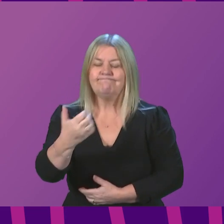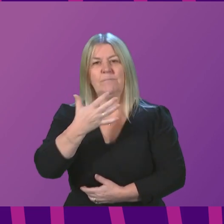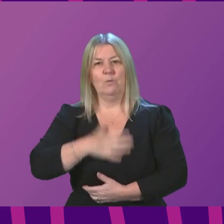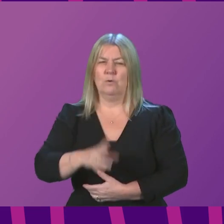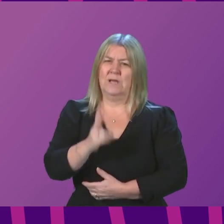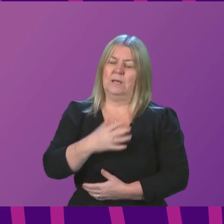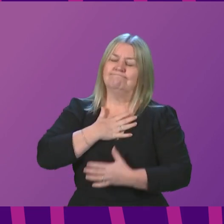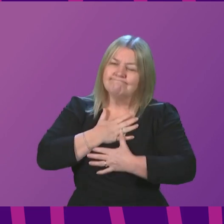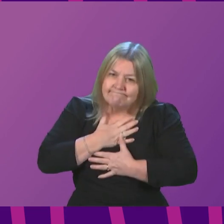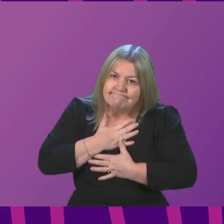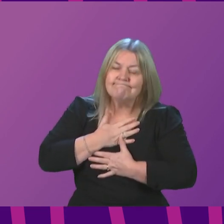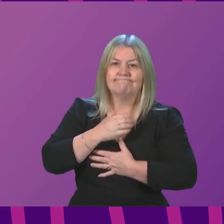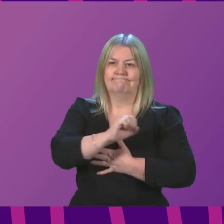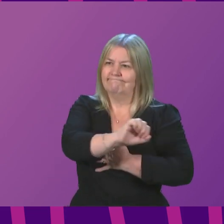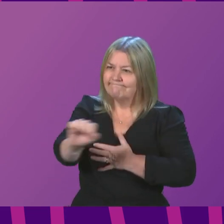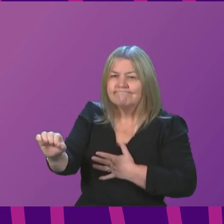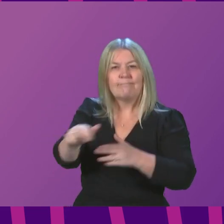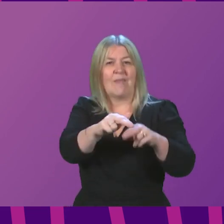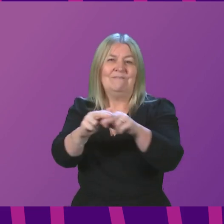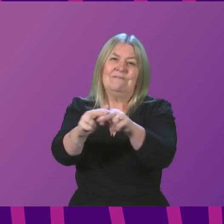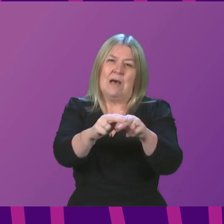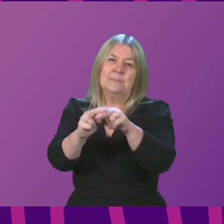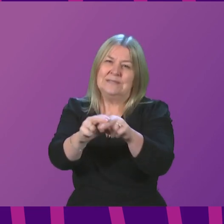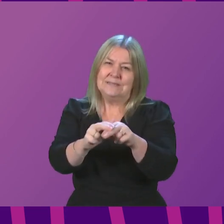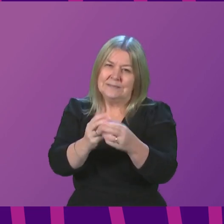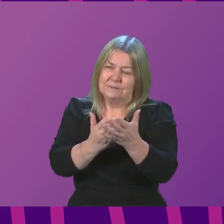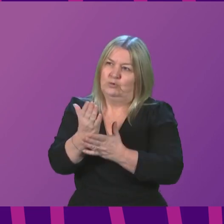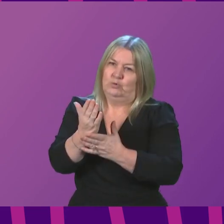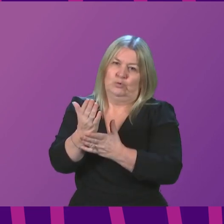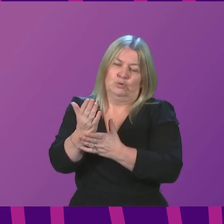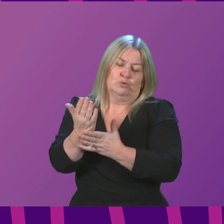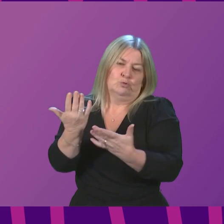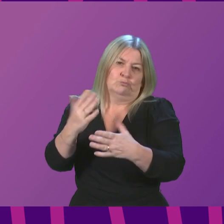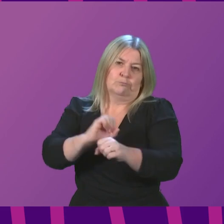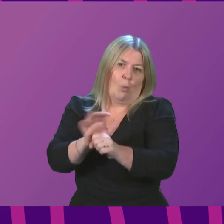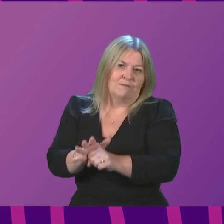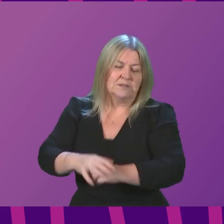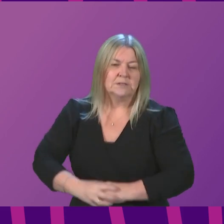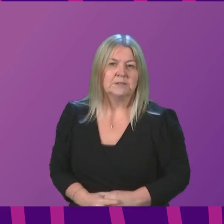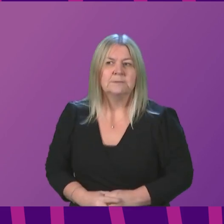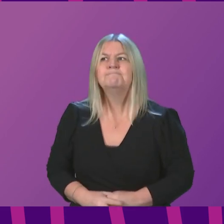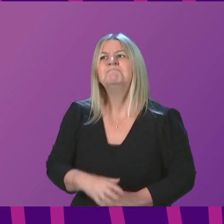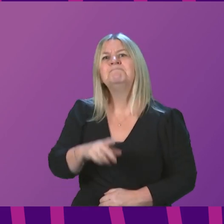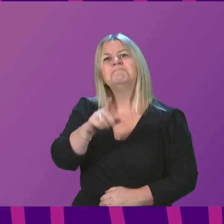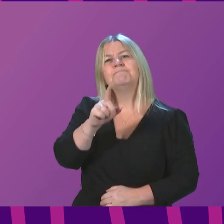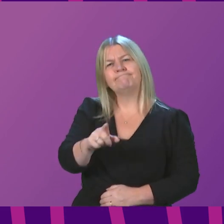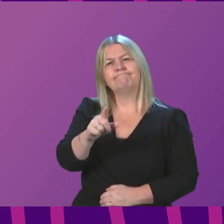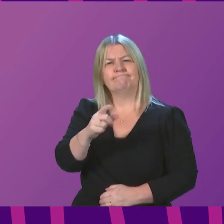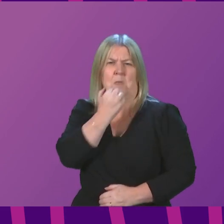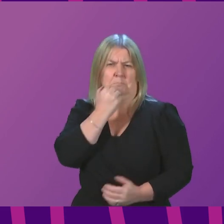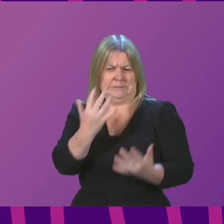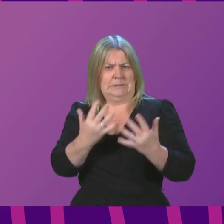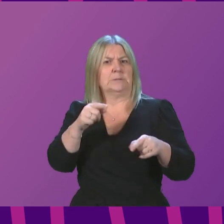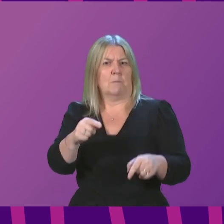to say my condolences to everyone who has lost a loved one. Signing officer, it is clear from these figures that the wave